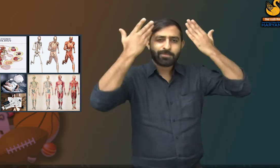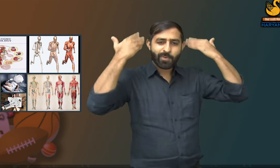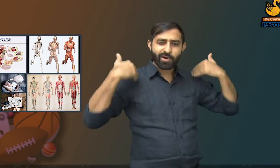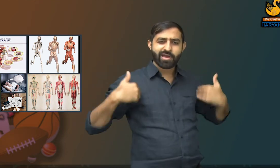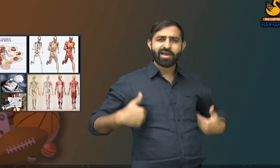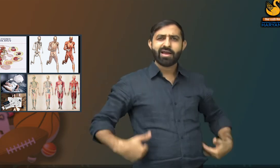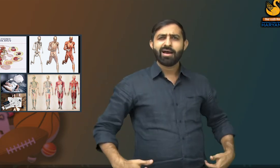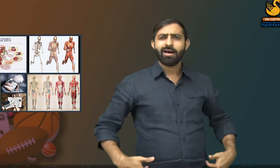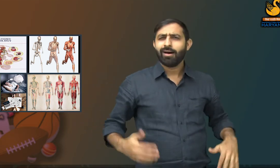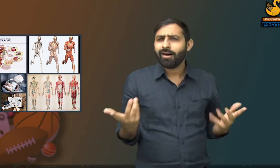body functions?